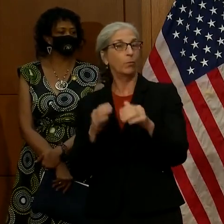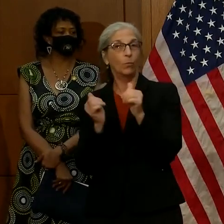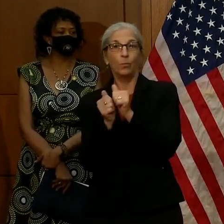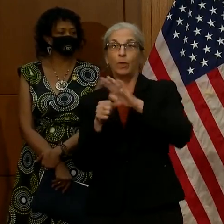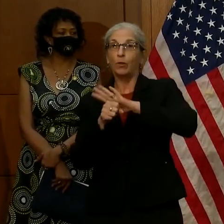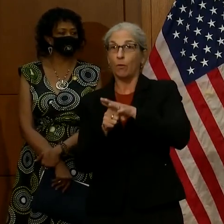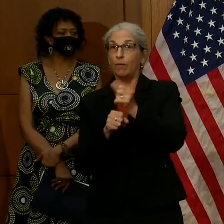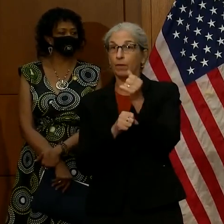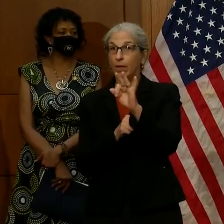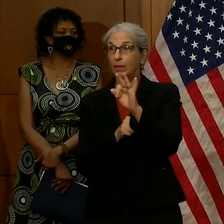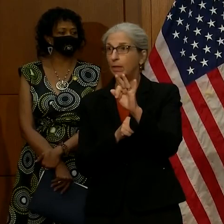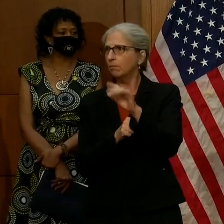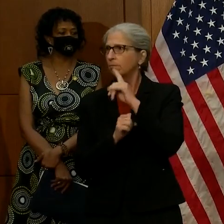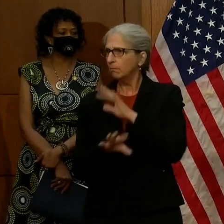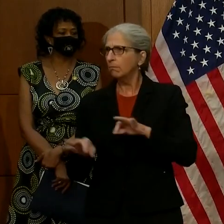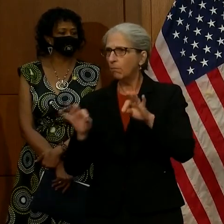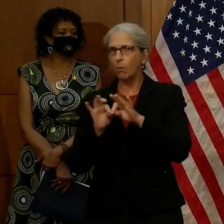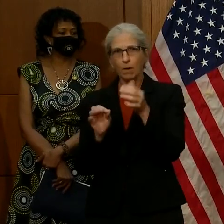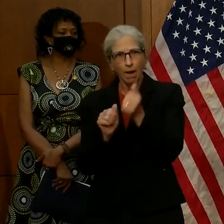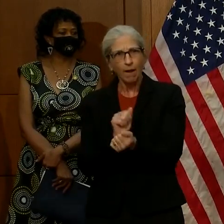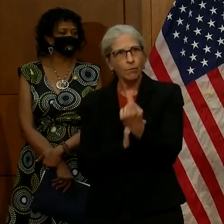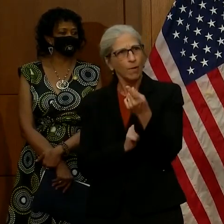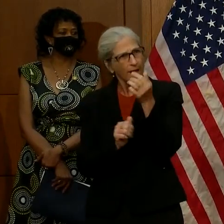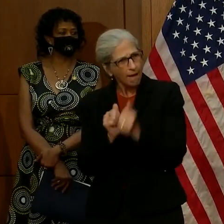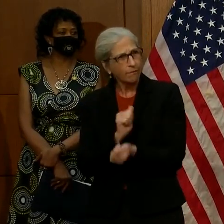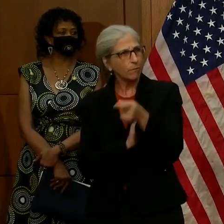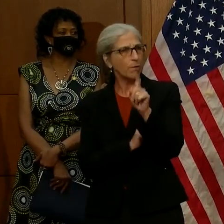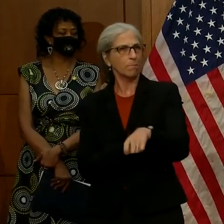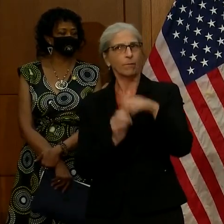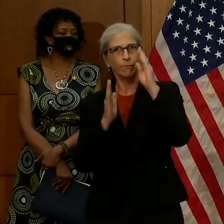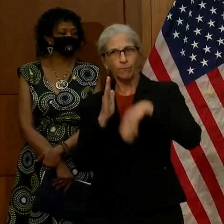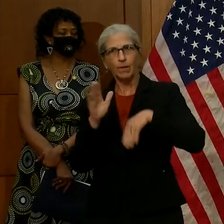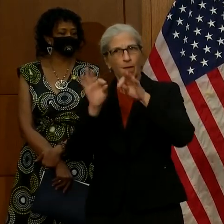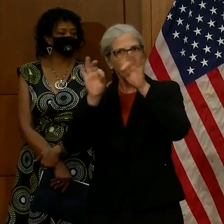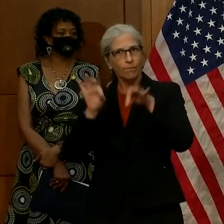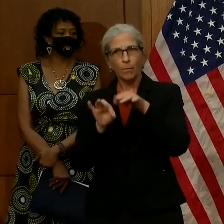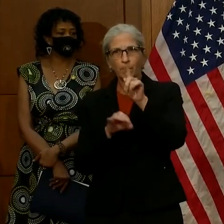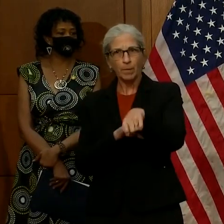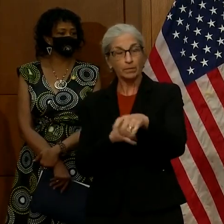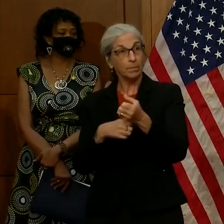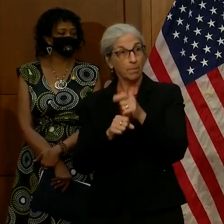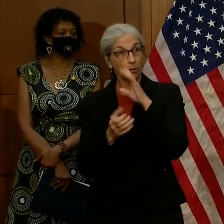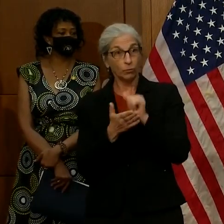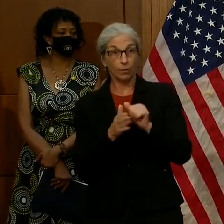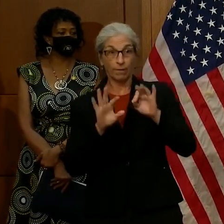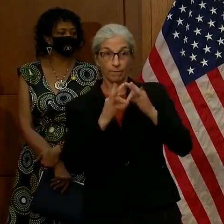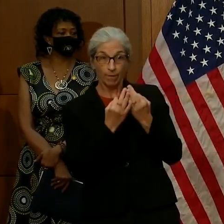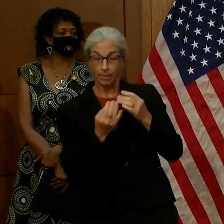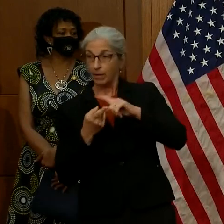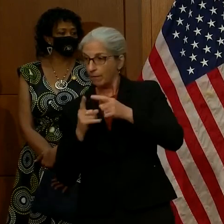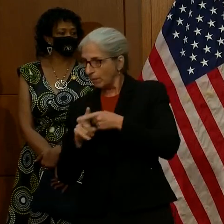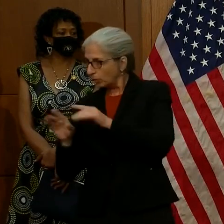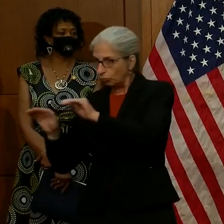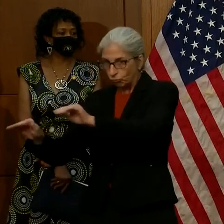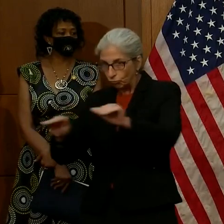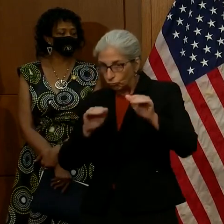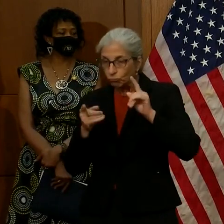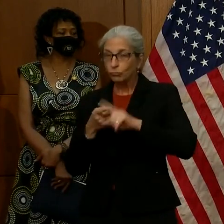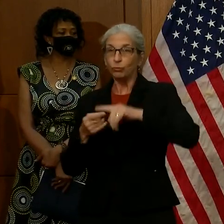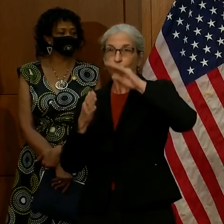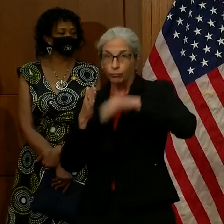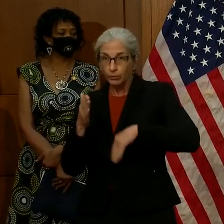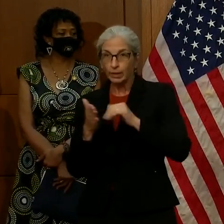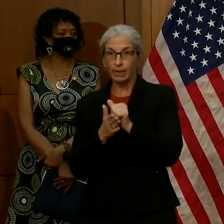incredibly important for every single individual to go ahead and fill out the census and make sure that their family and friends also fill out the census.